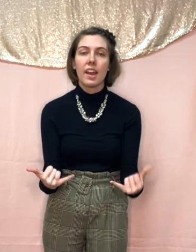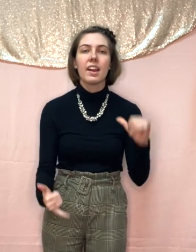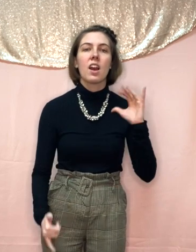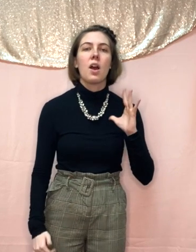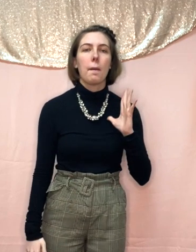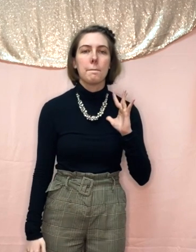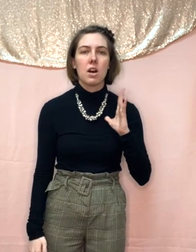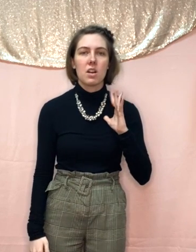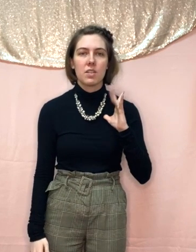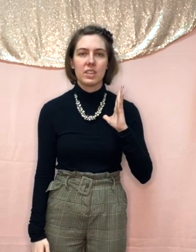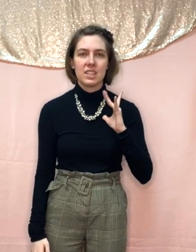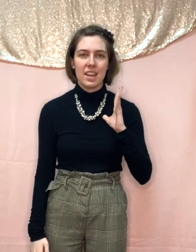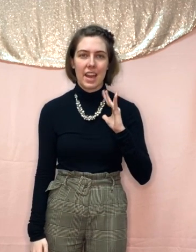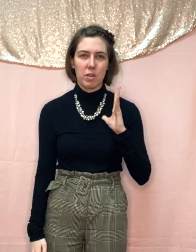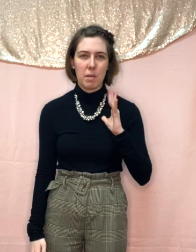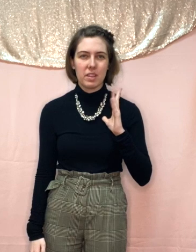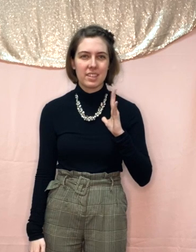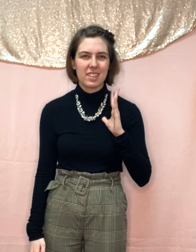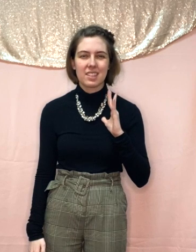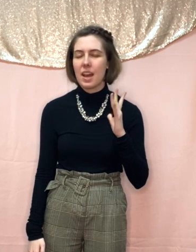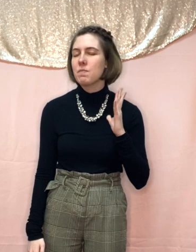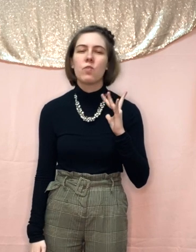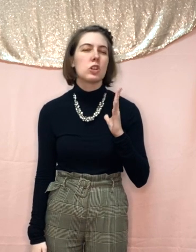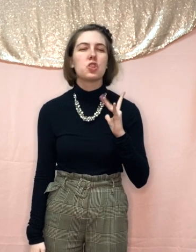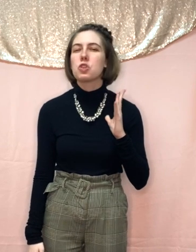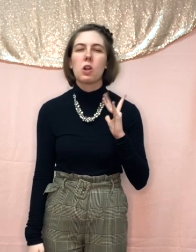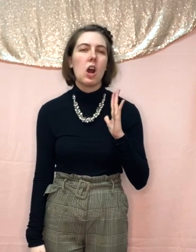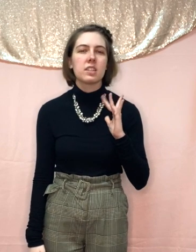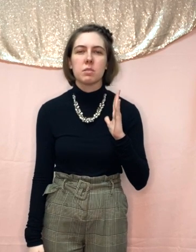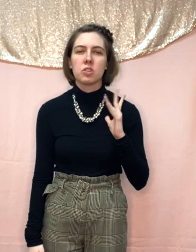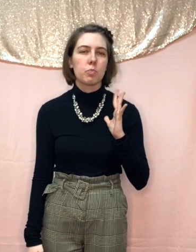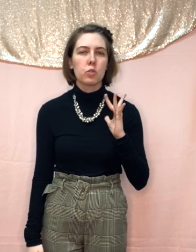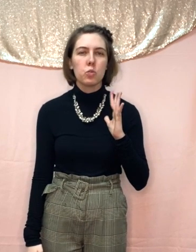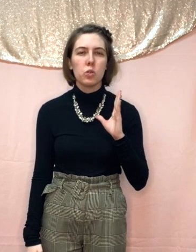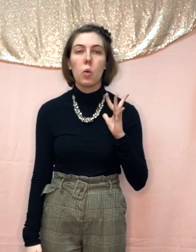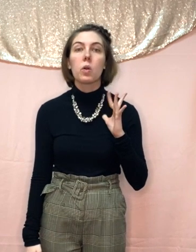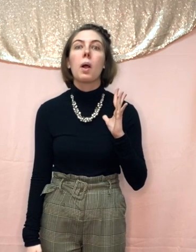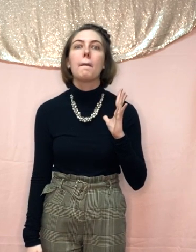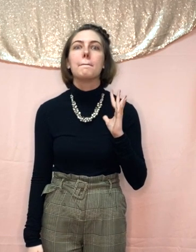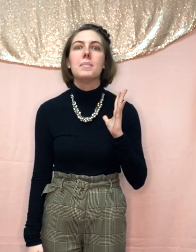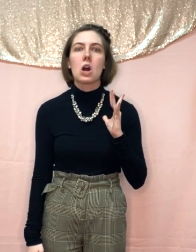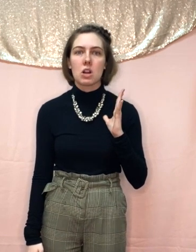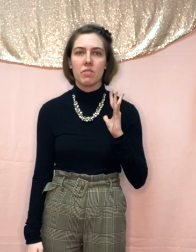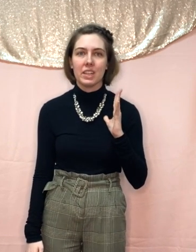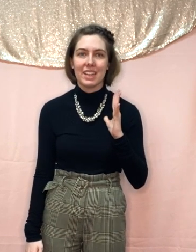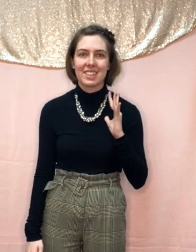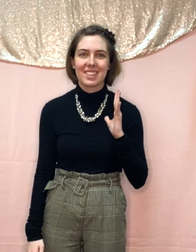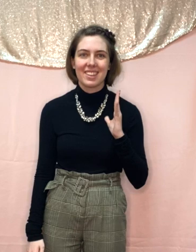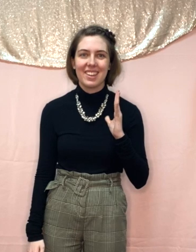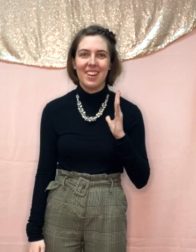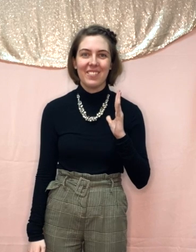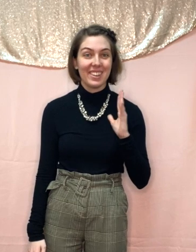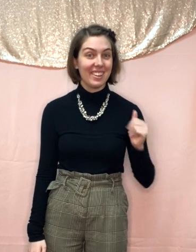a marvelous day. Remember, this is the sign for super awesome, super cool, or marvelous.